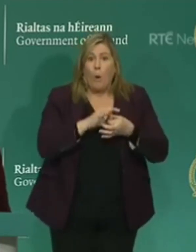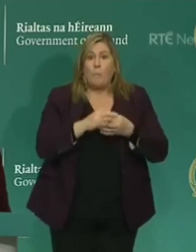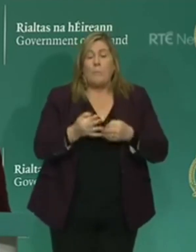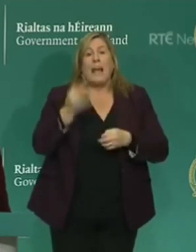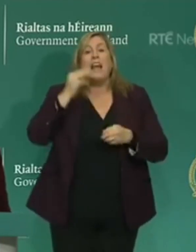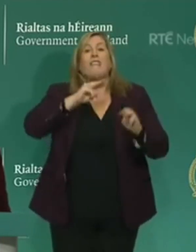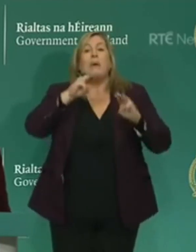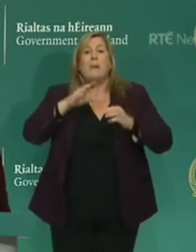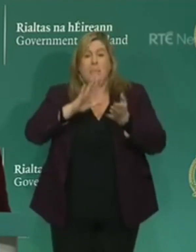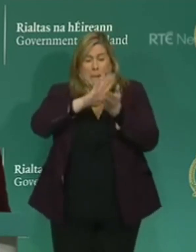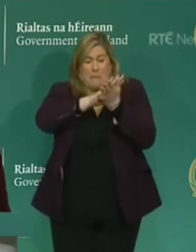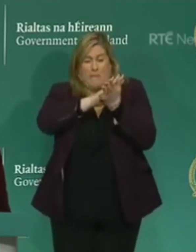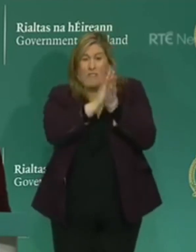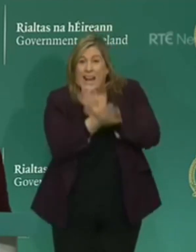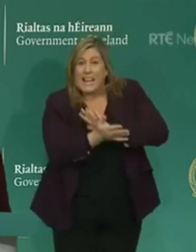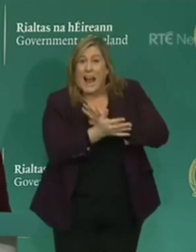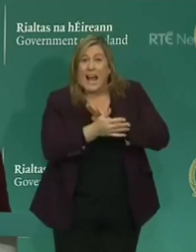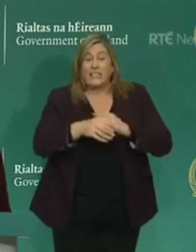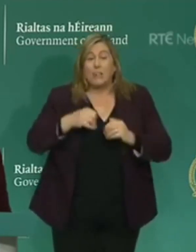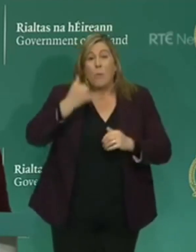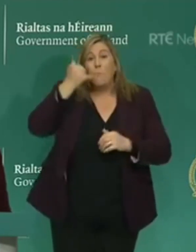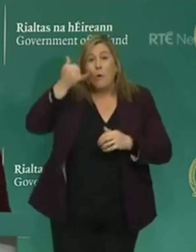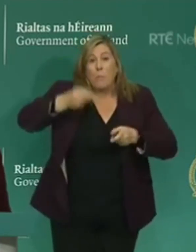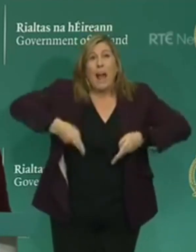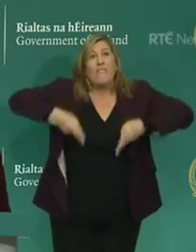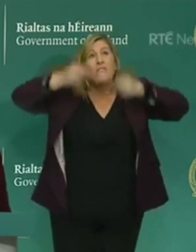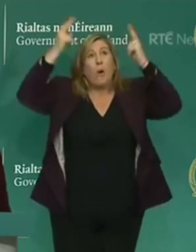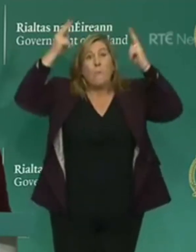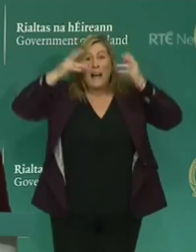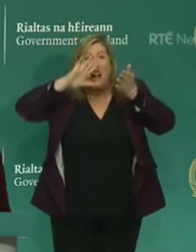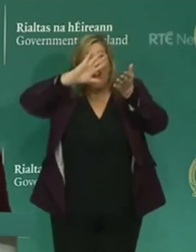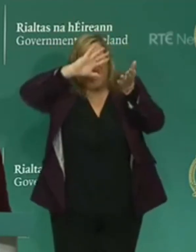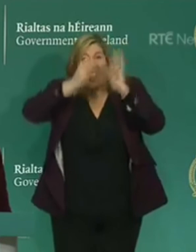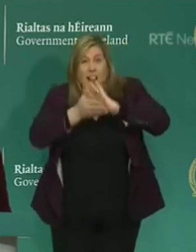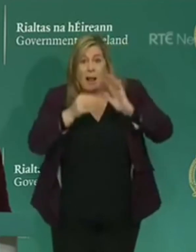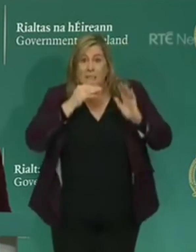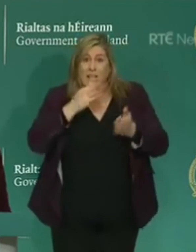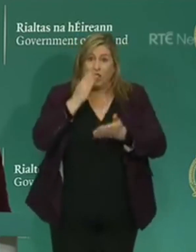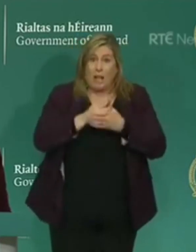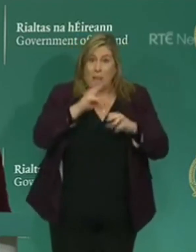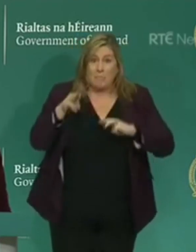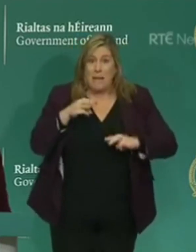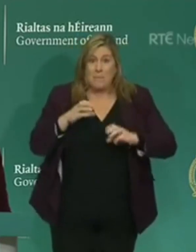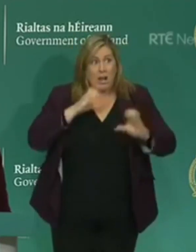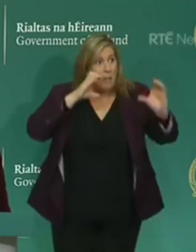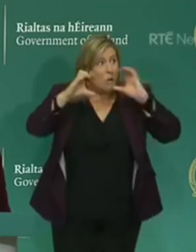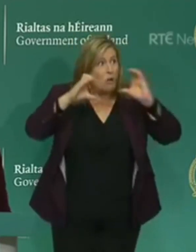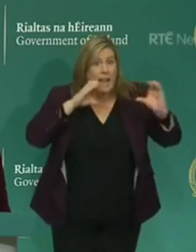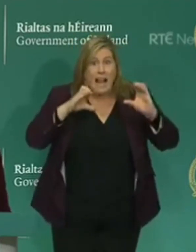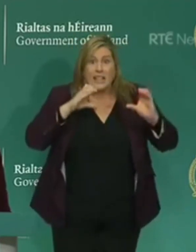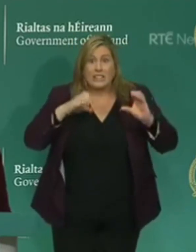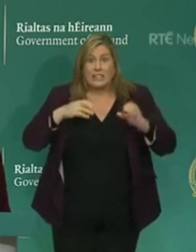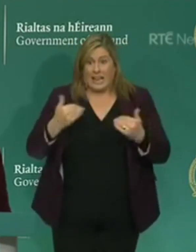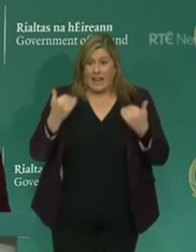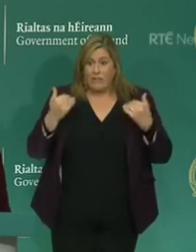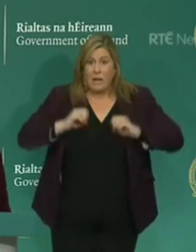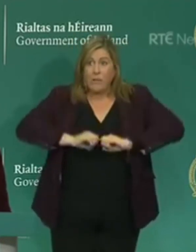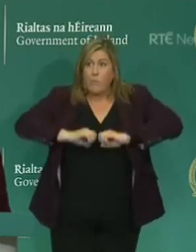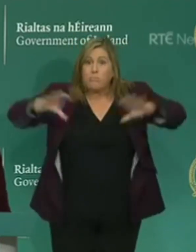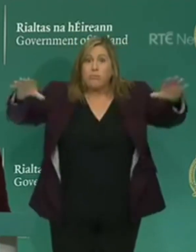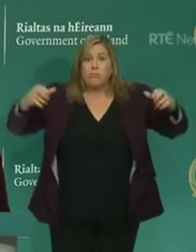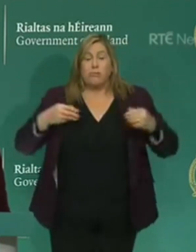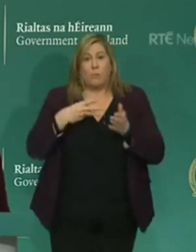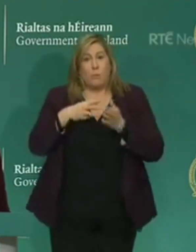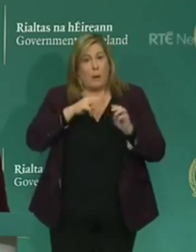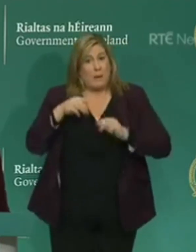mobile phone masts infrastructure will stop masts from carrying mobile call and data services at a time when people are relying